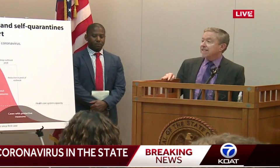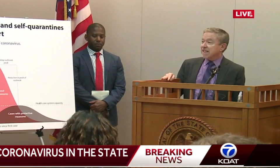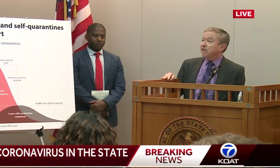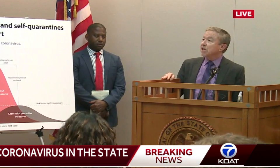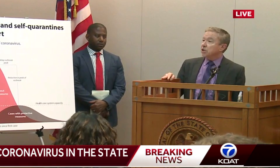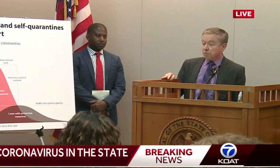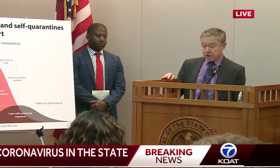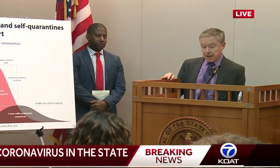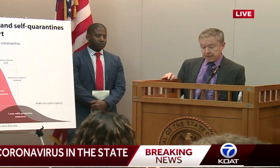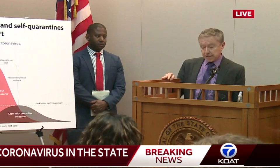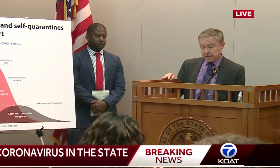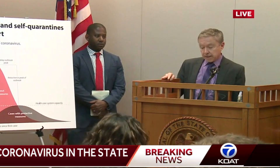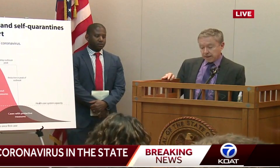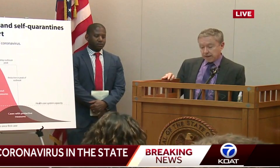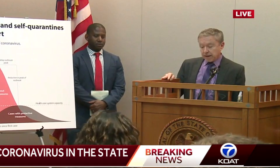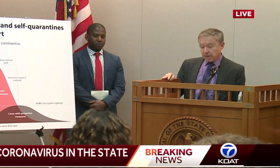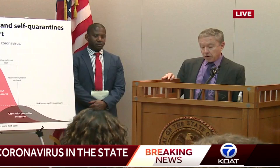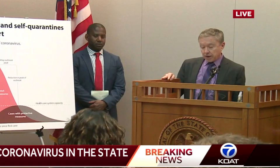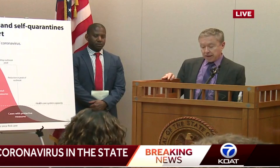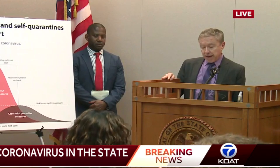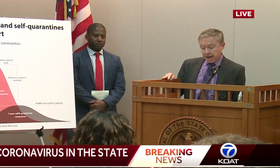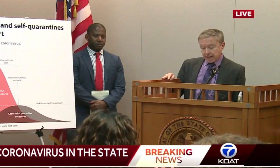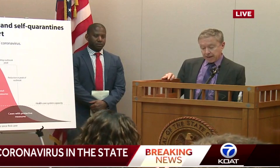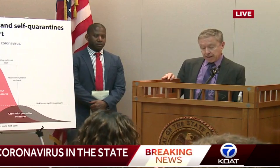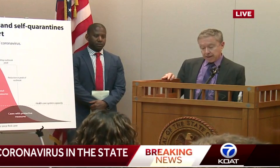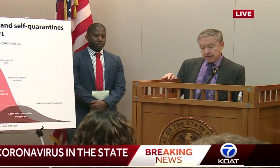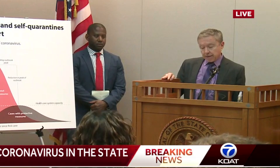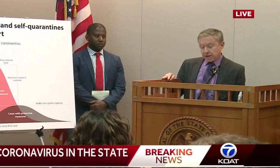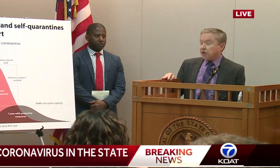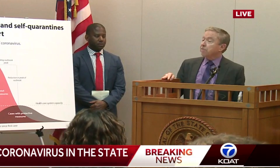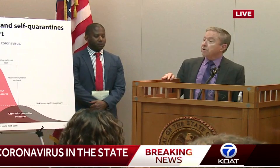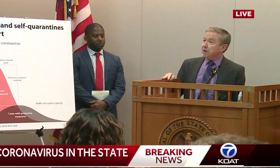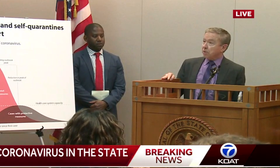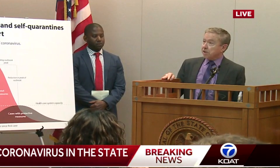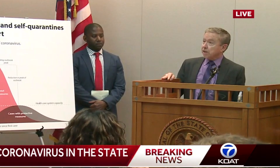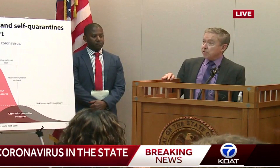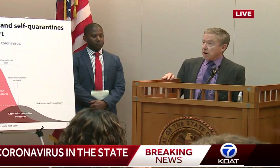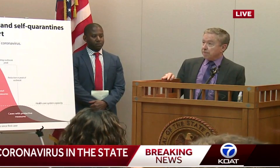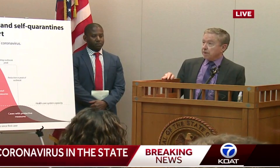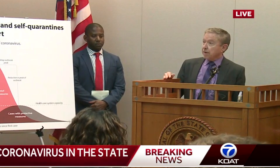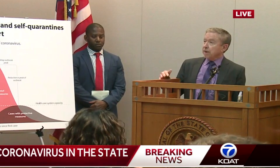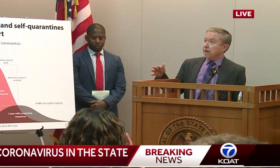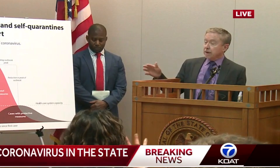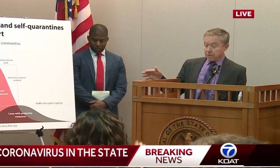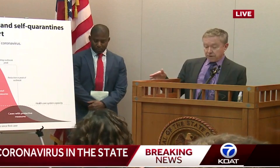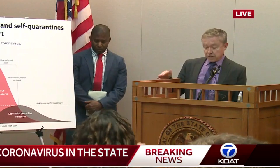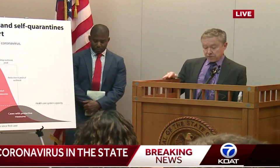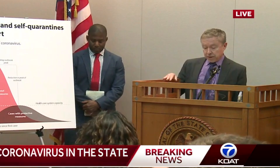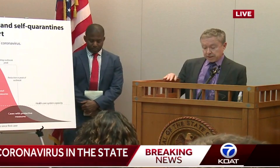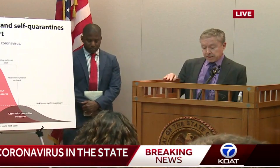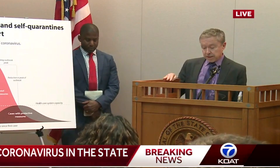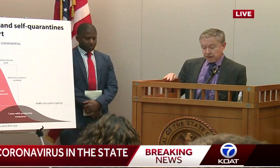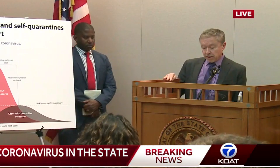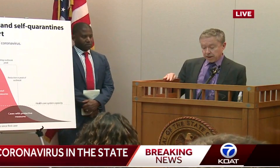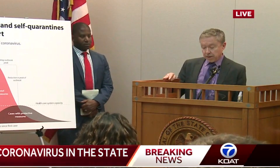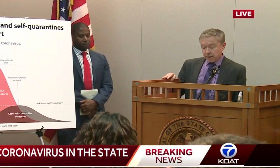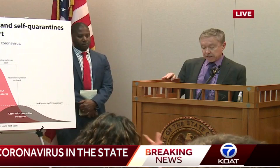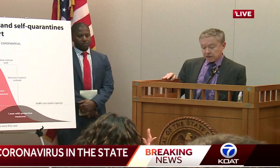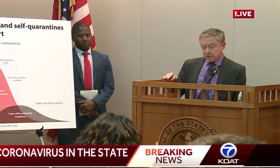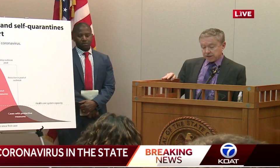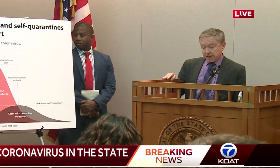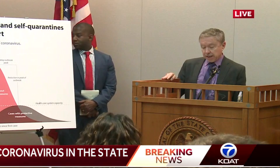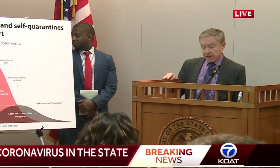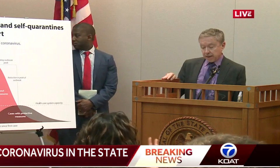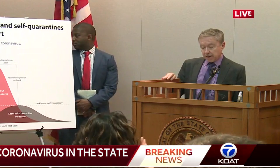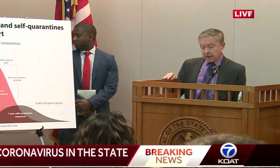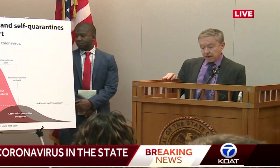to 72 percent. In Alberta, Canada, they saw a 50 percent drop in infection rates there, and in